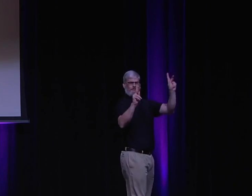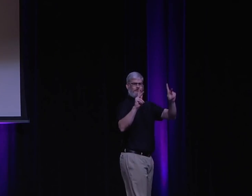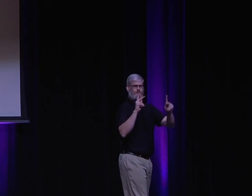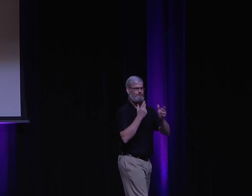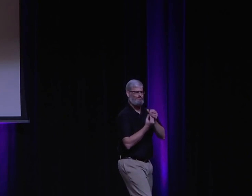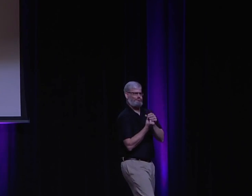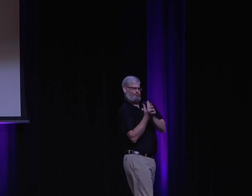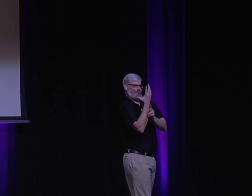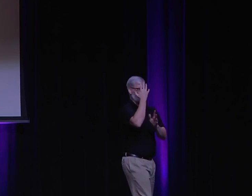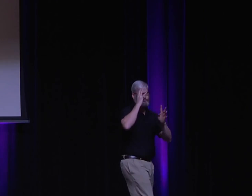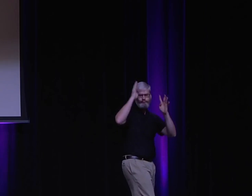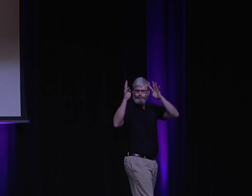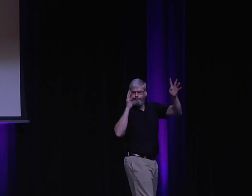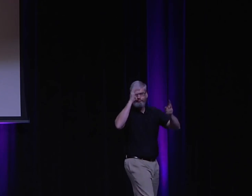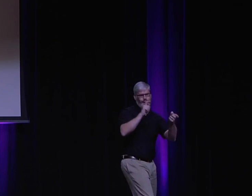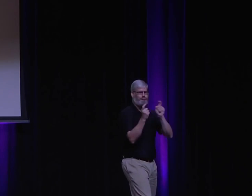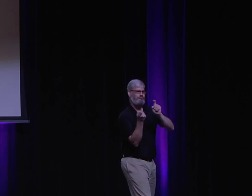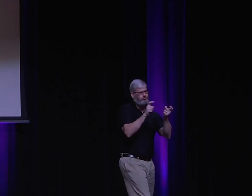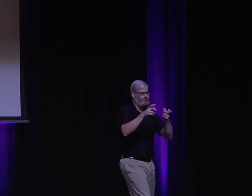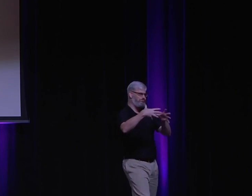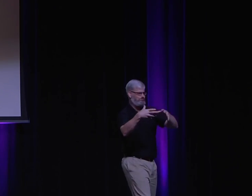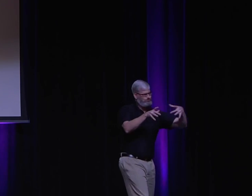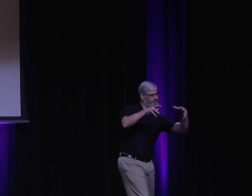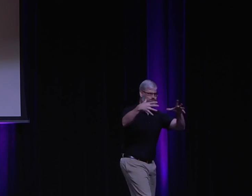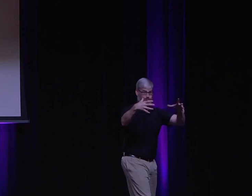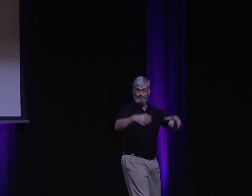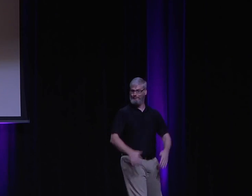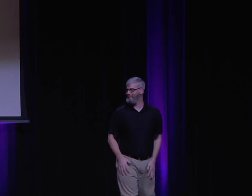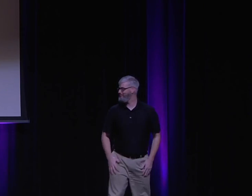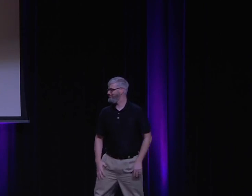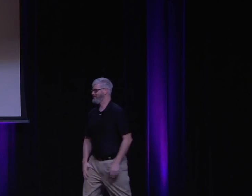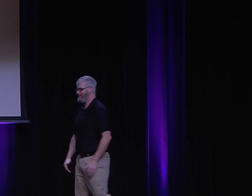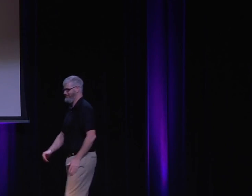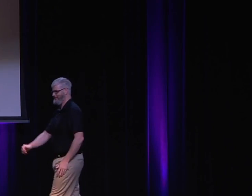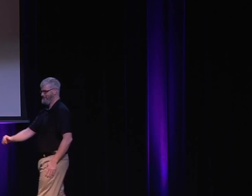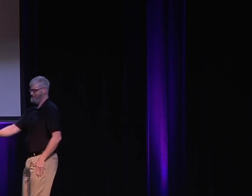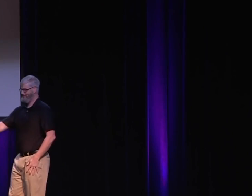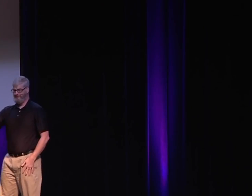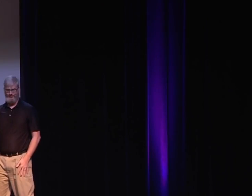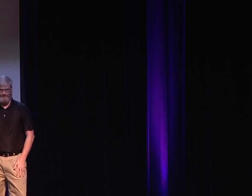And so right now, we have this opportunity to create this new society, to create this new place.